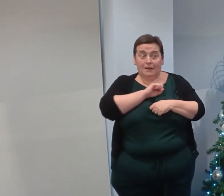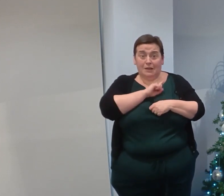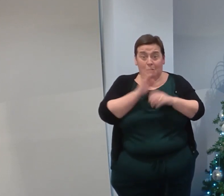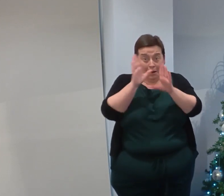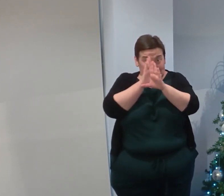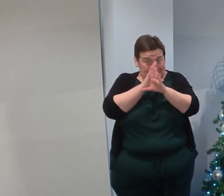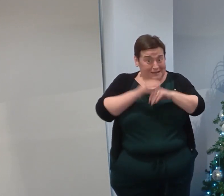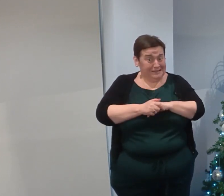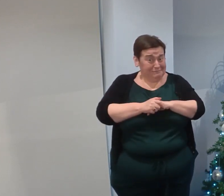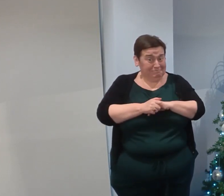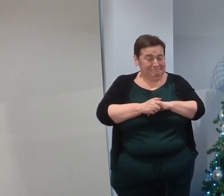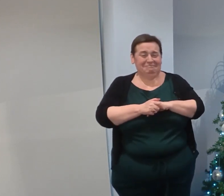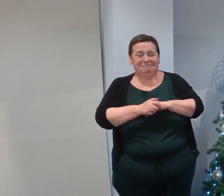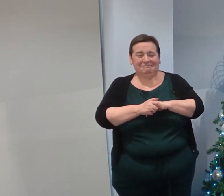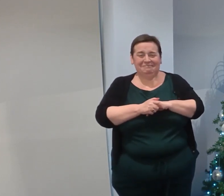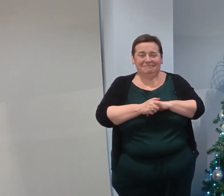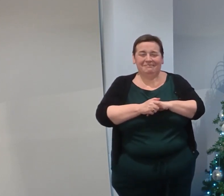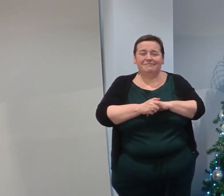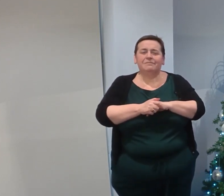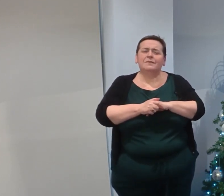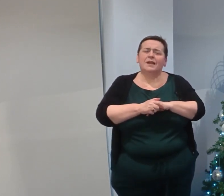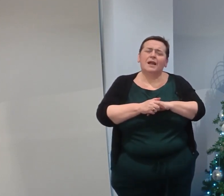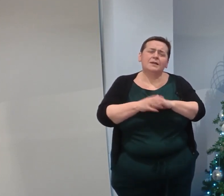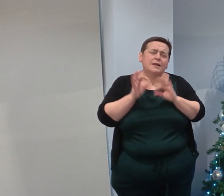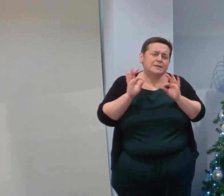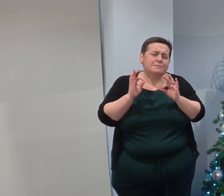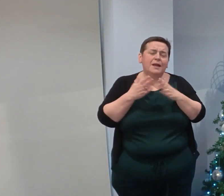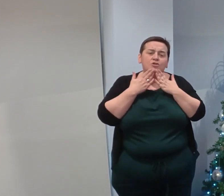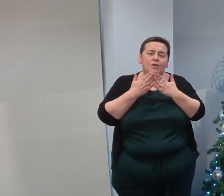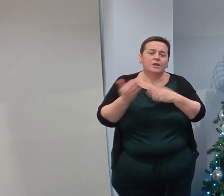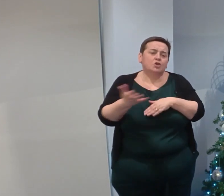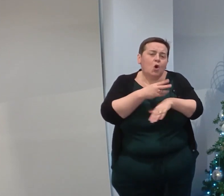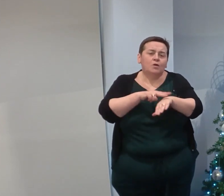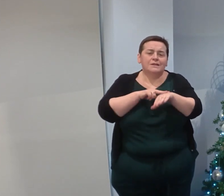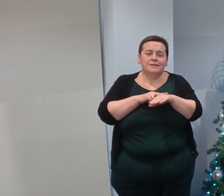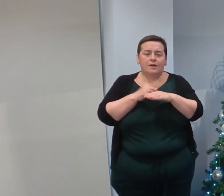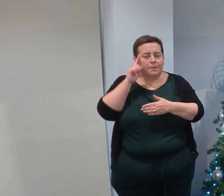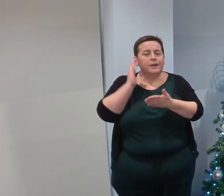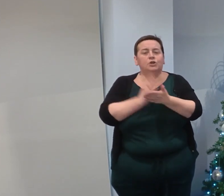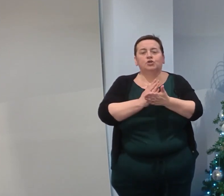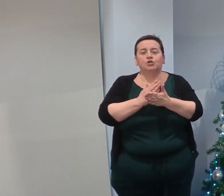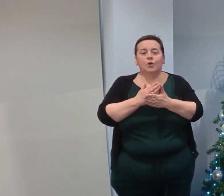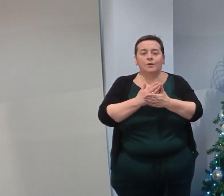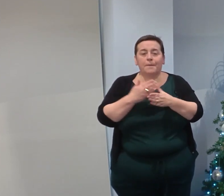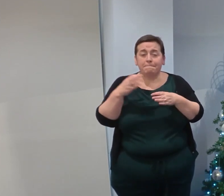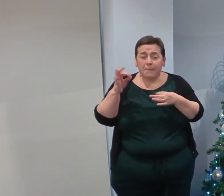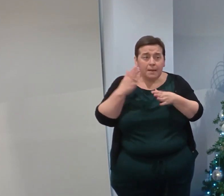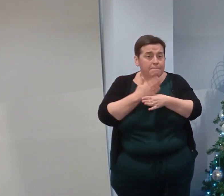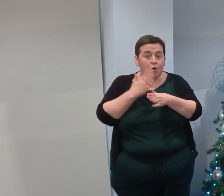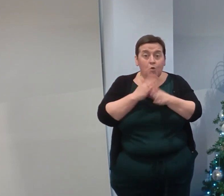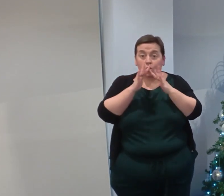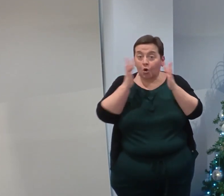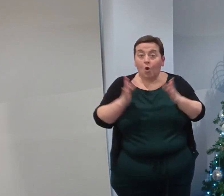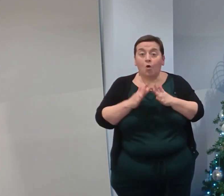I'm wearing a disguise. I'd like to particularly thank all the members of staff who have ensured that the relevant bits of paper